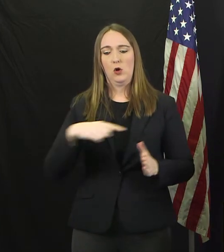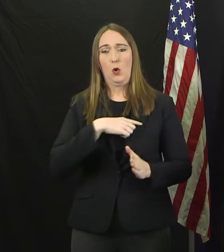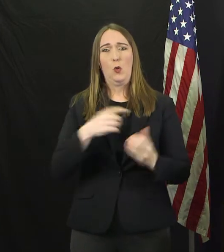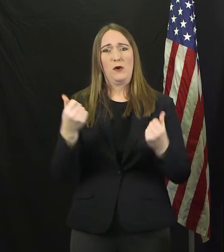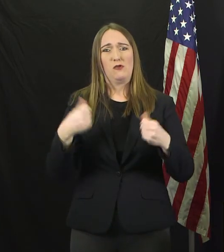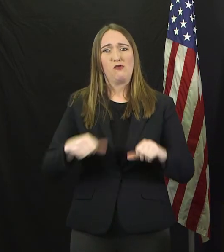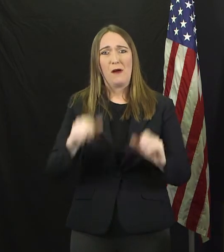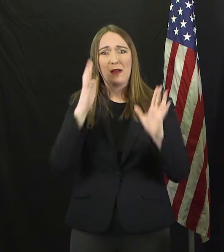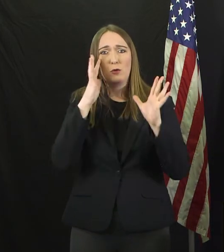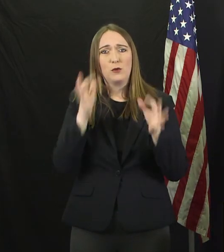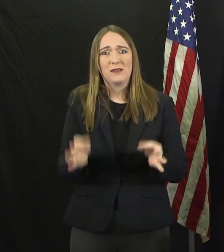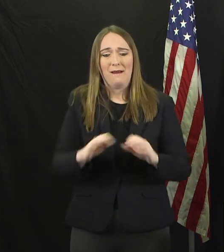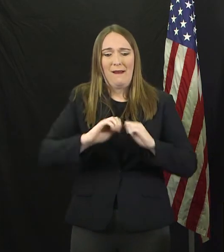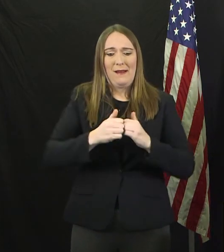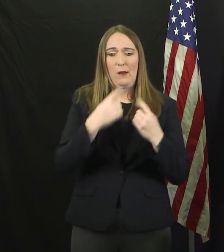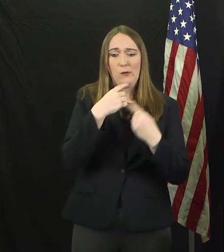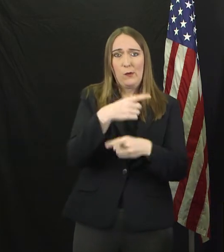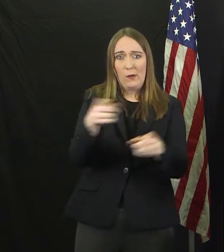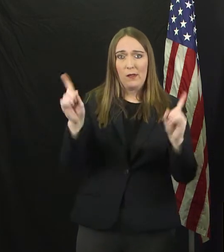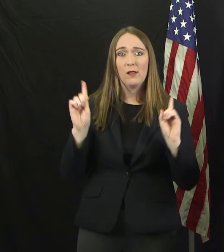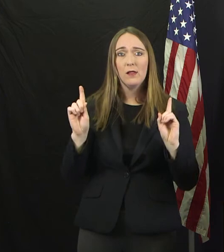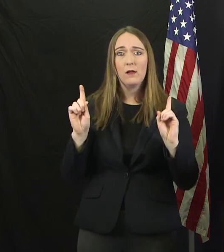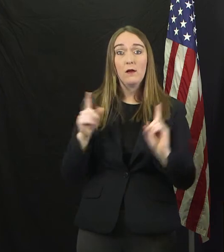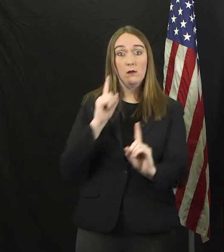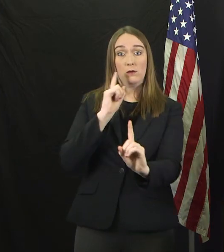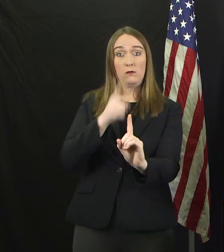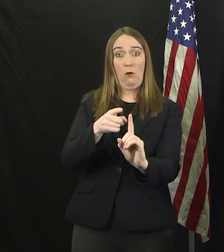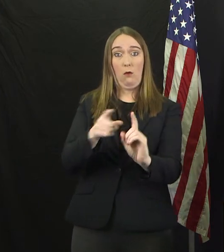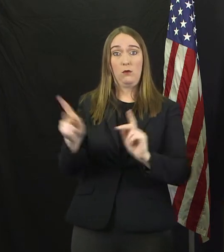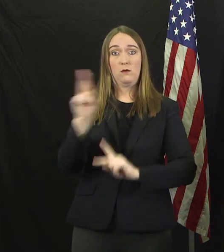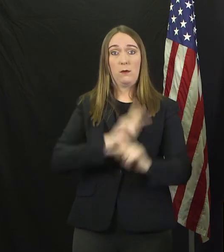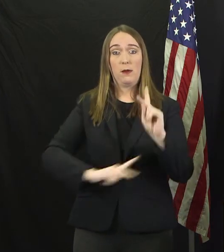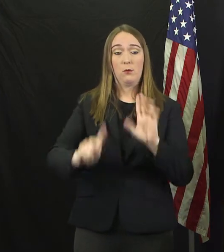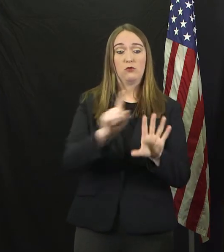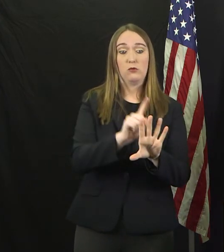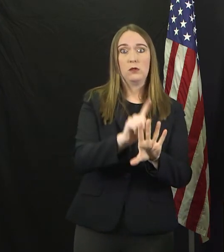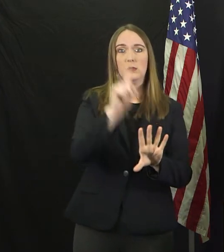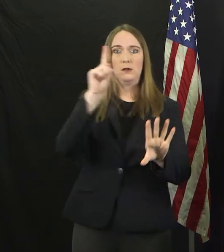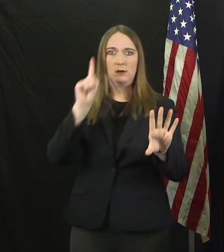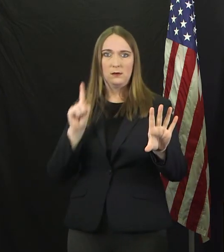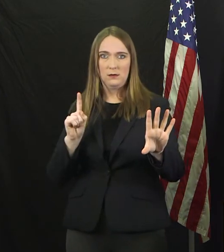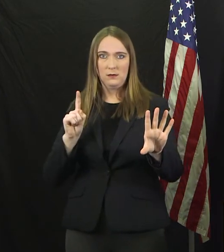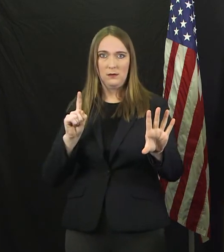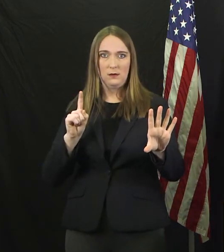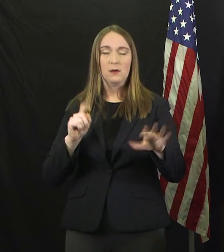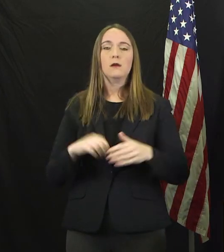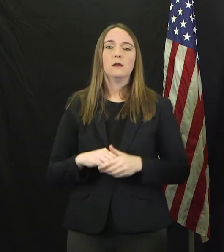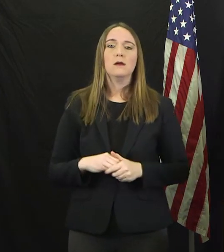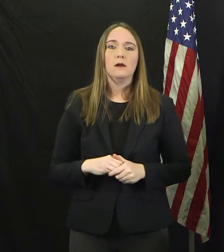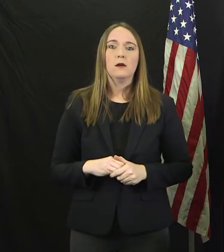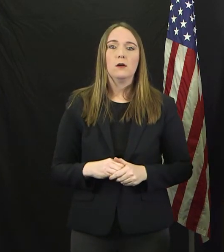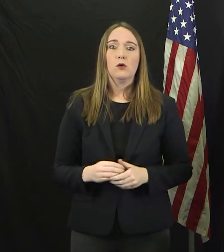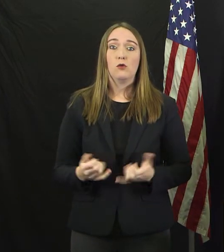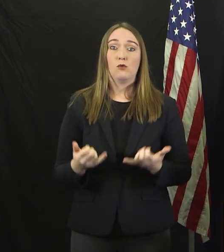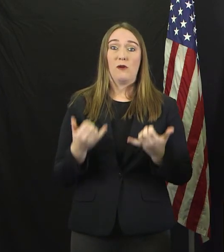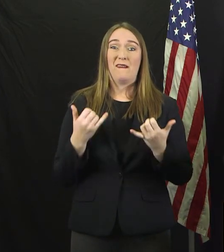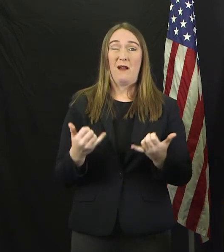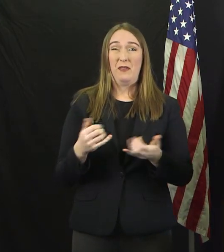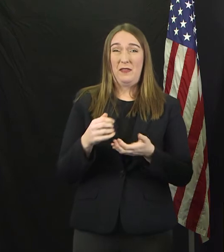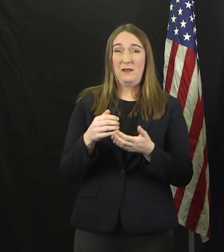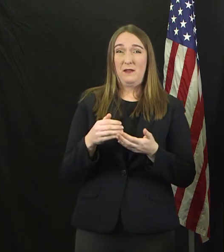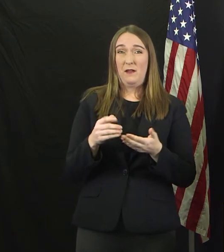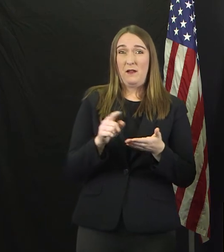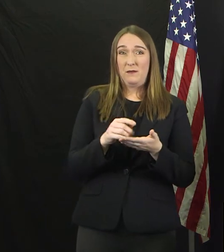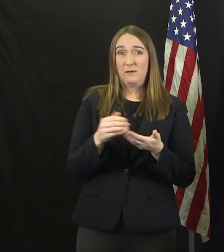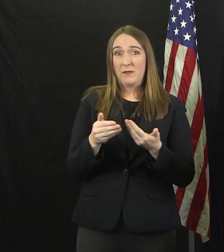the number of contact that folks are having, particularly right now as we move into probably one of the more significant time periods, the next two to three